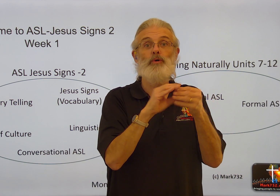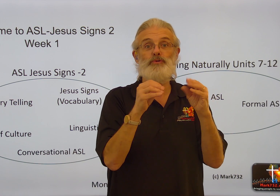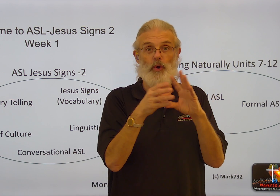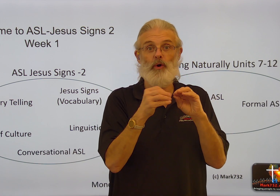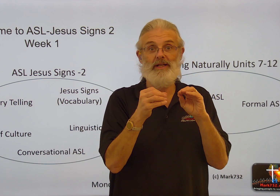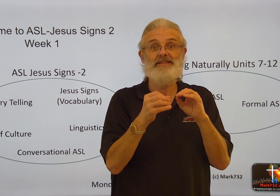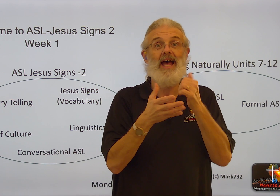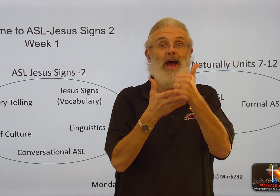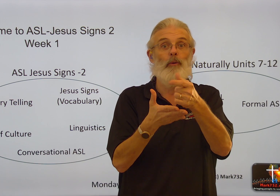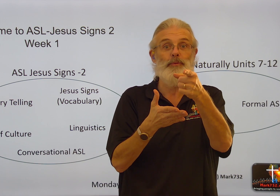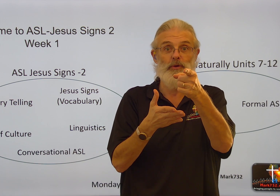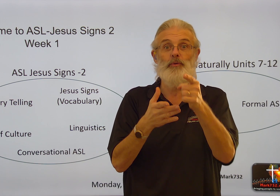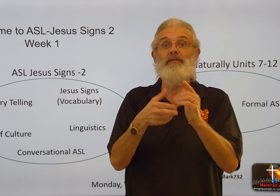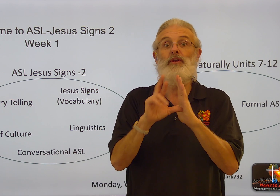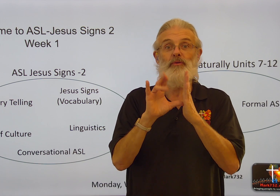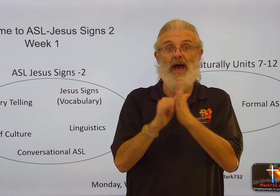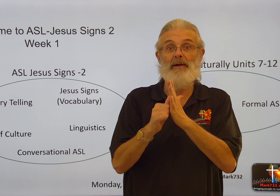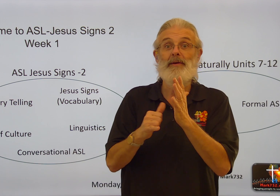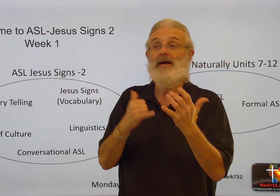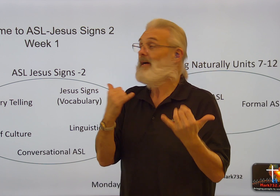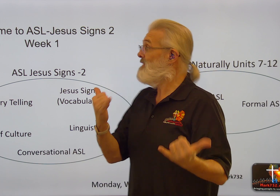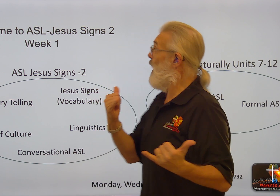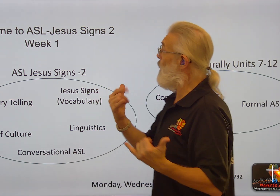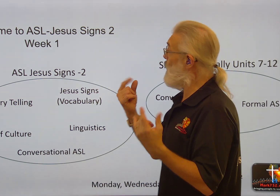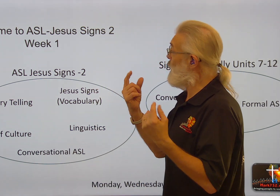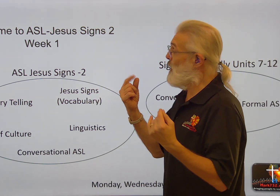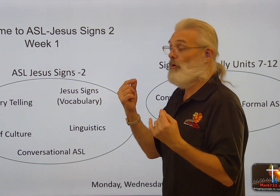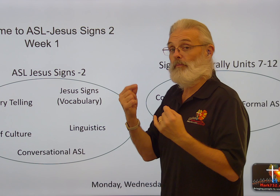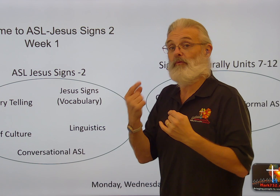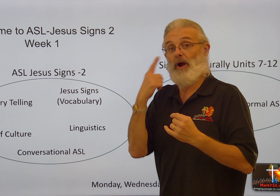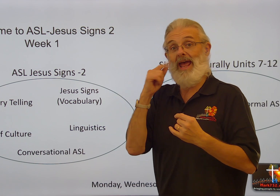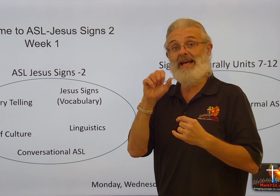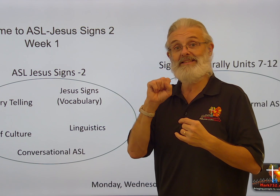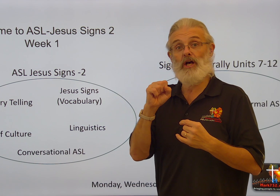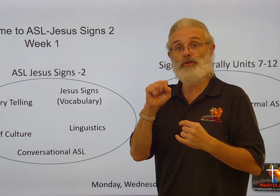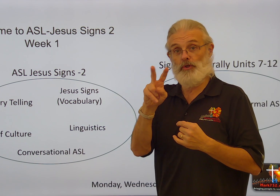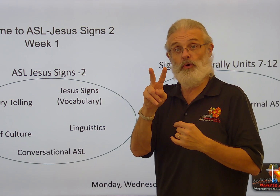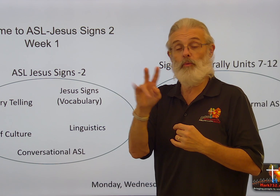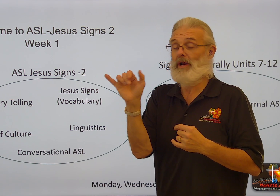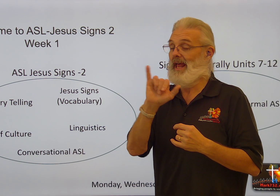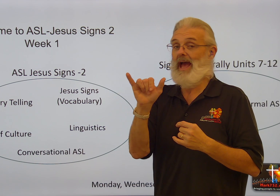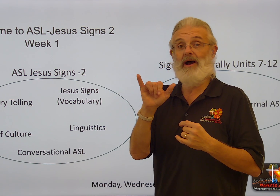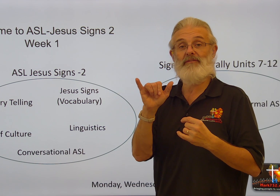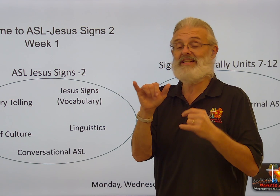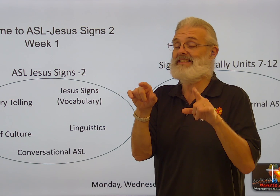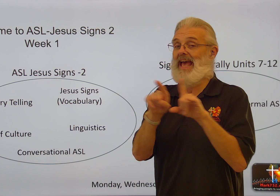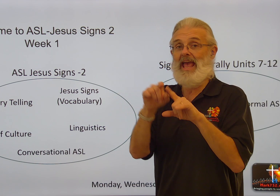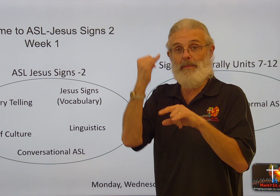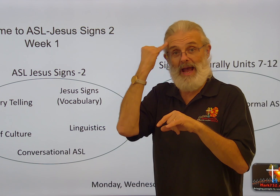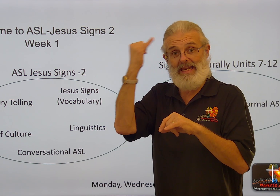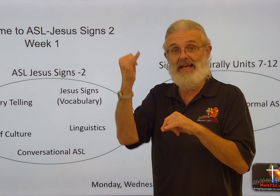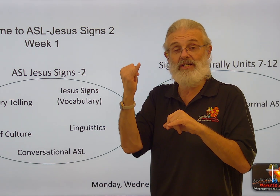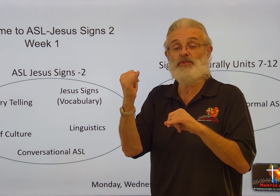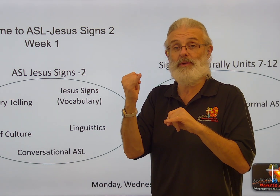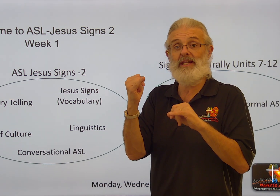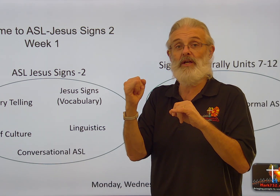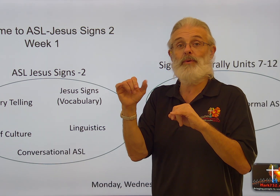stories to help you review that. Now what we're going to do for ASL 2, we're going to have the same ideas we did with